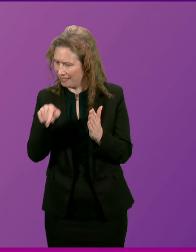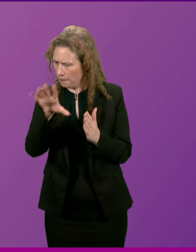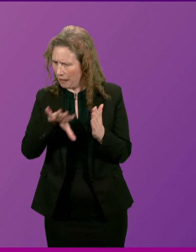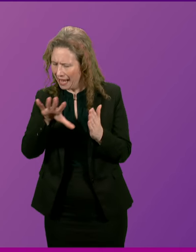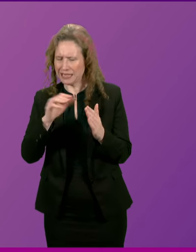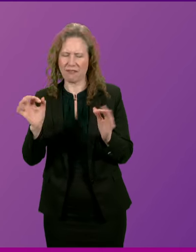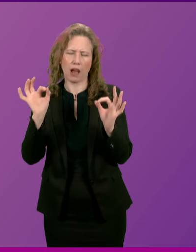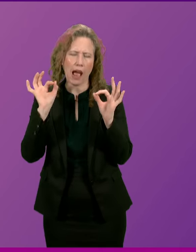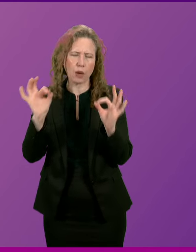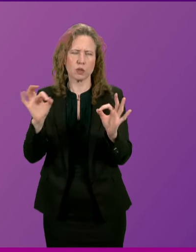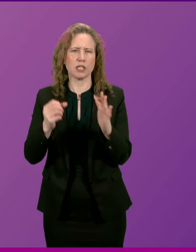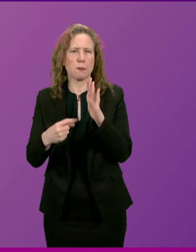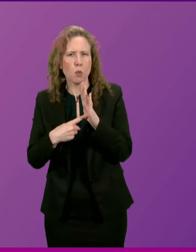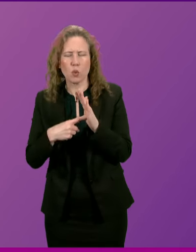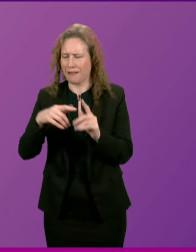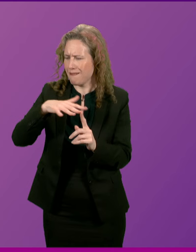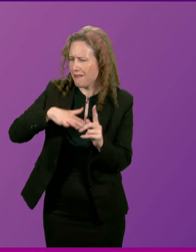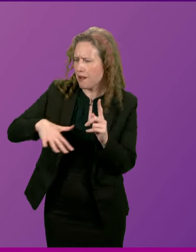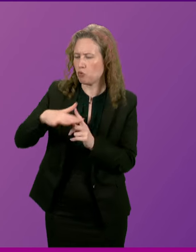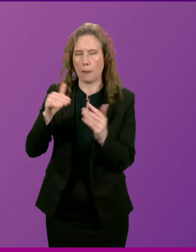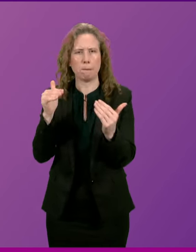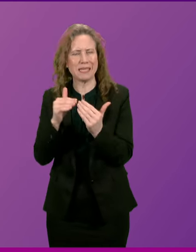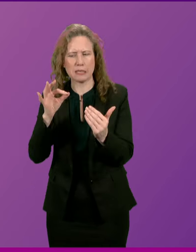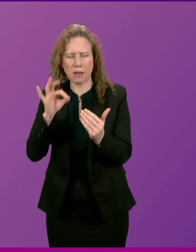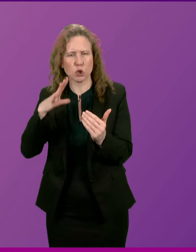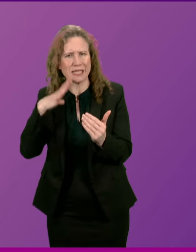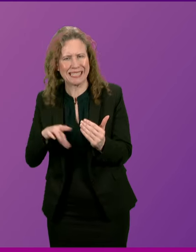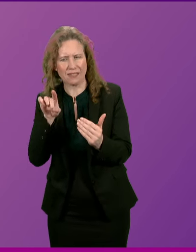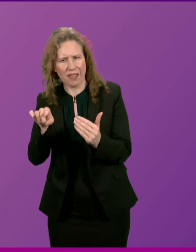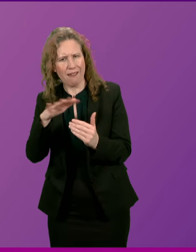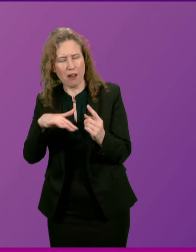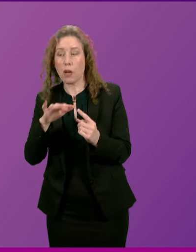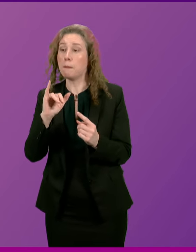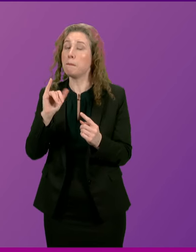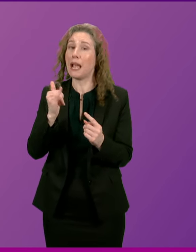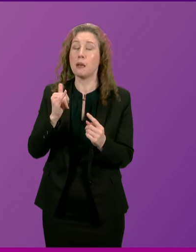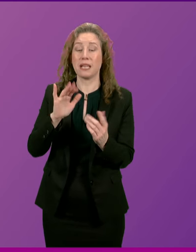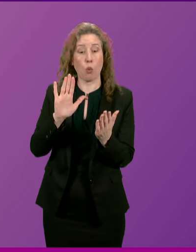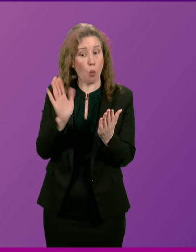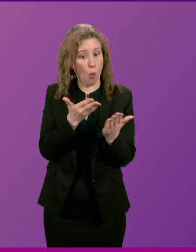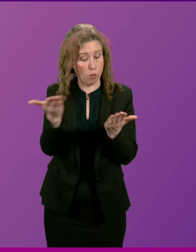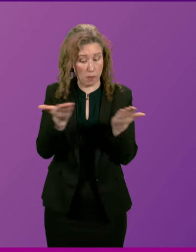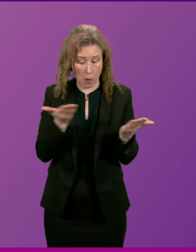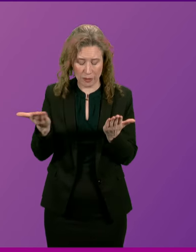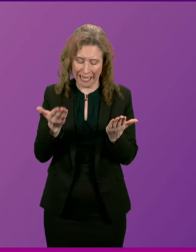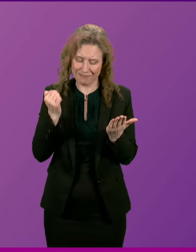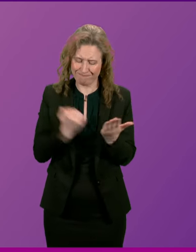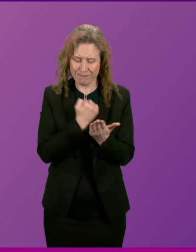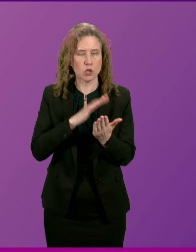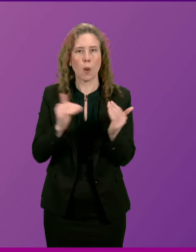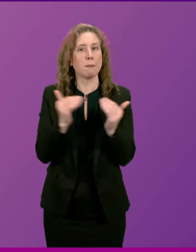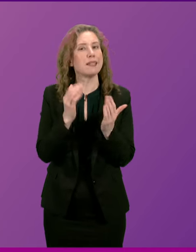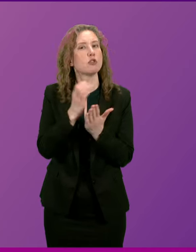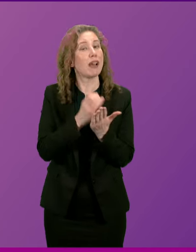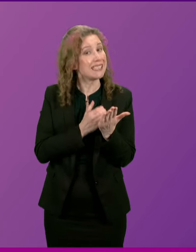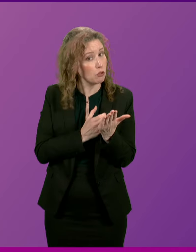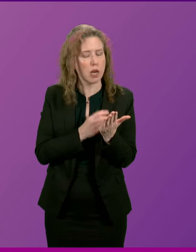the size, character and coherence of the area, meeting the special needs of the area. It may be that not all the proposals meet the criteria, but that will